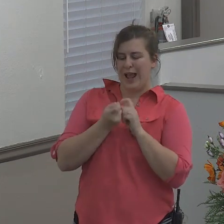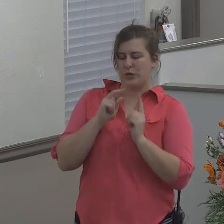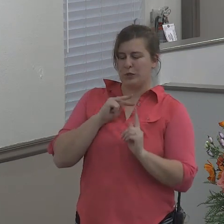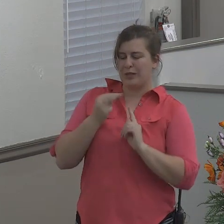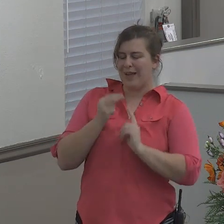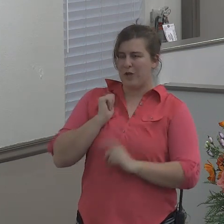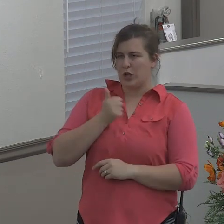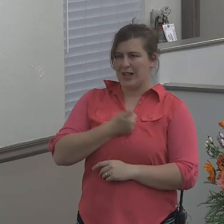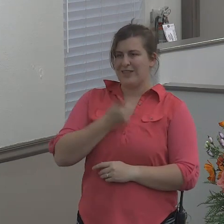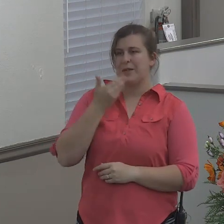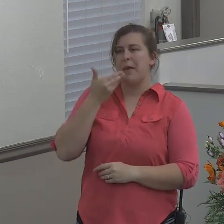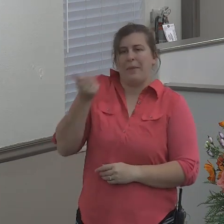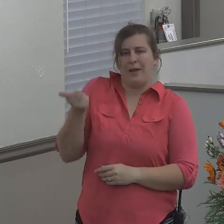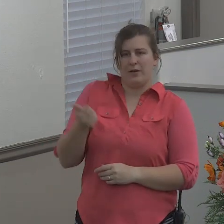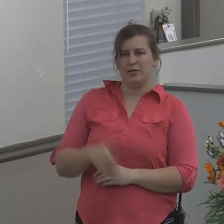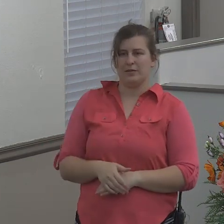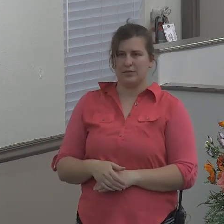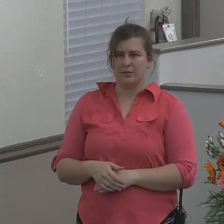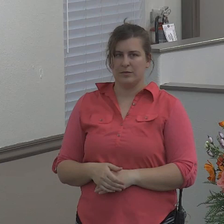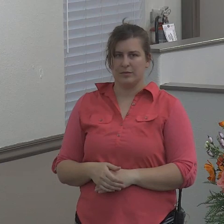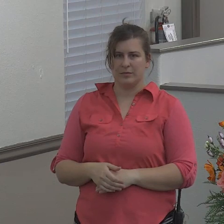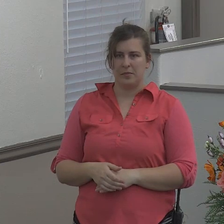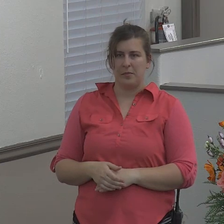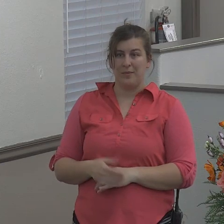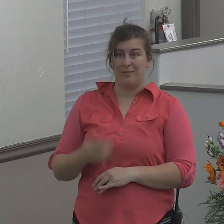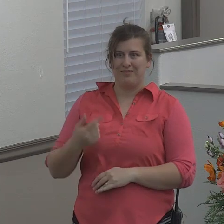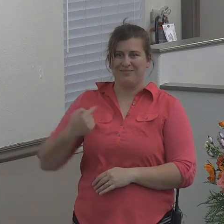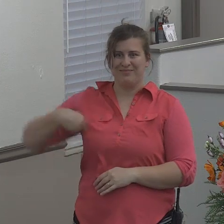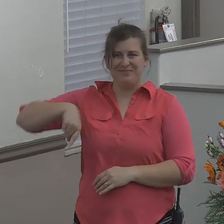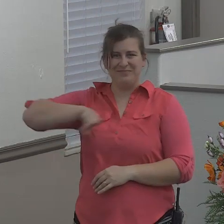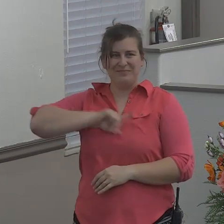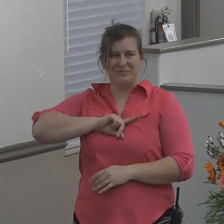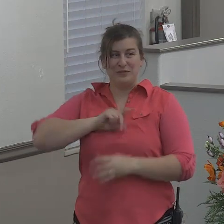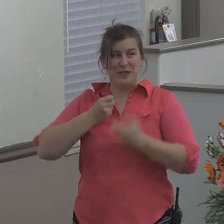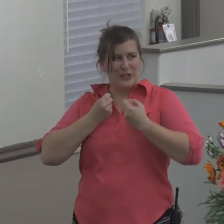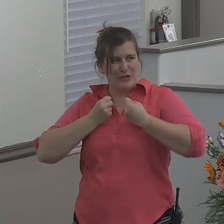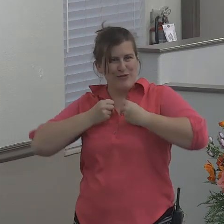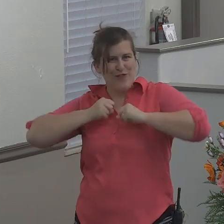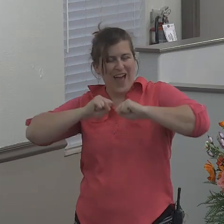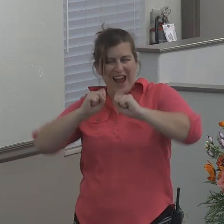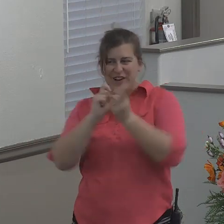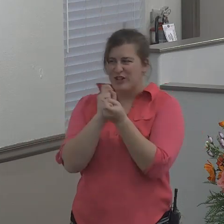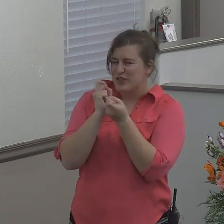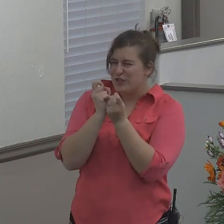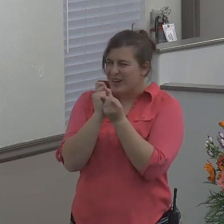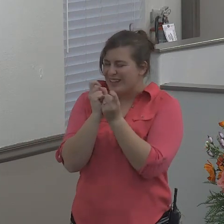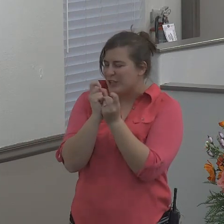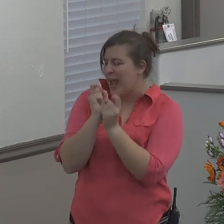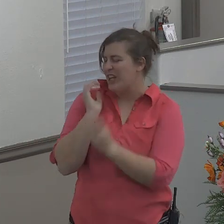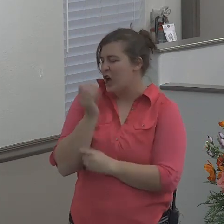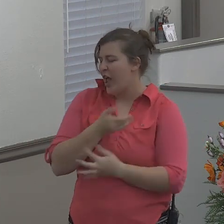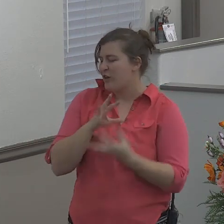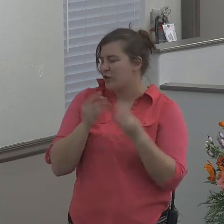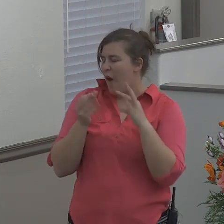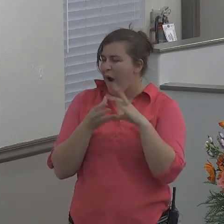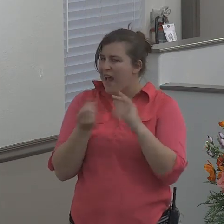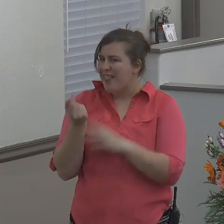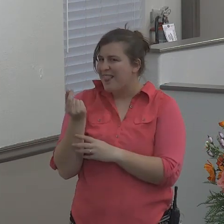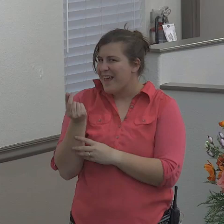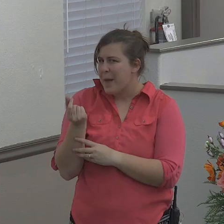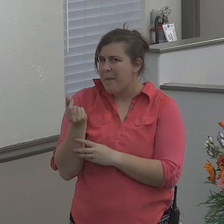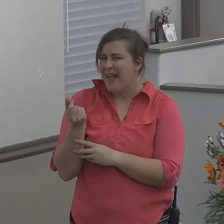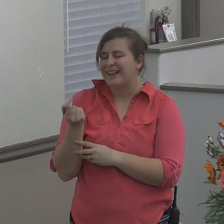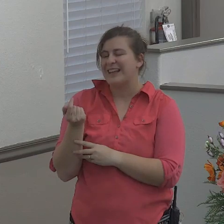We tend to try to change it a little bit just so that way